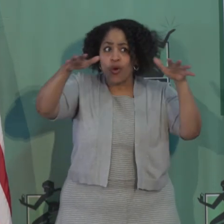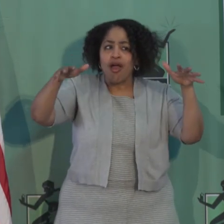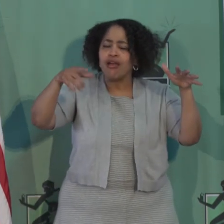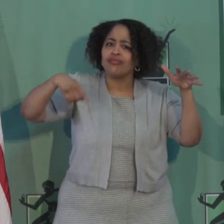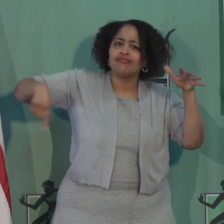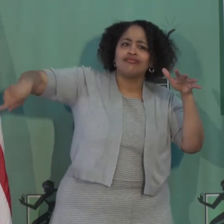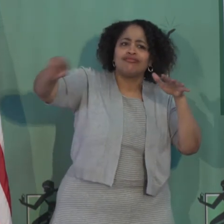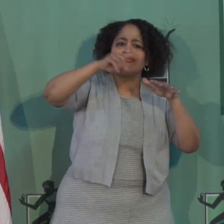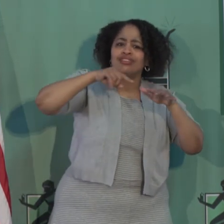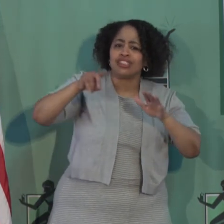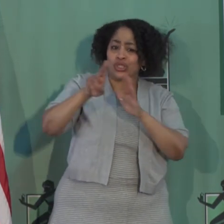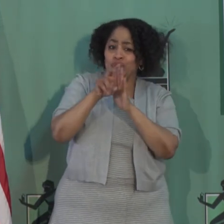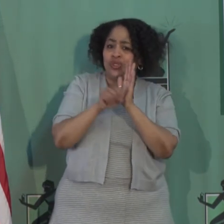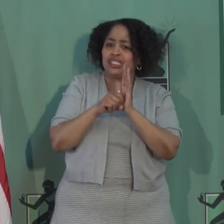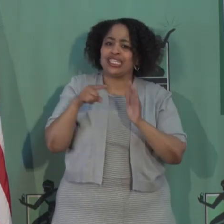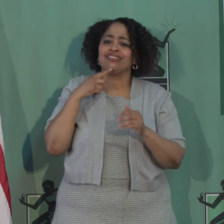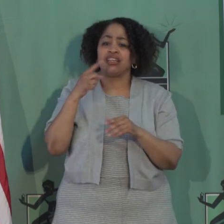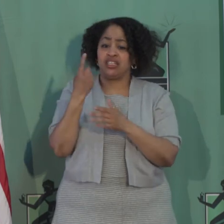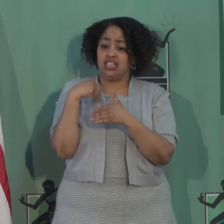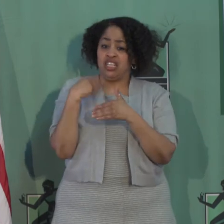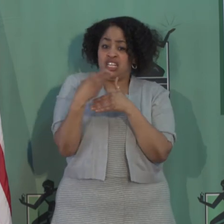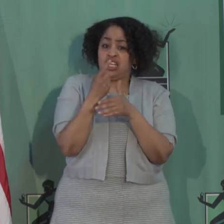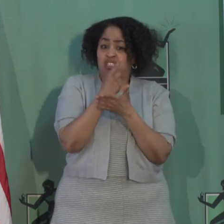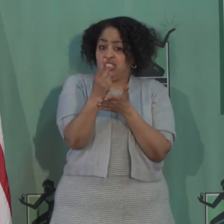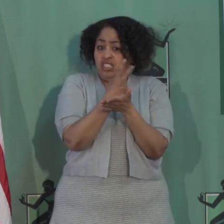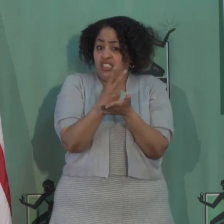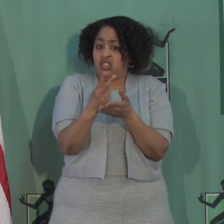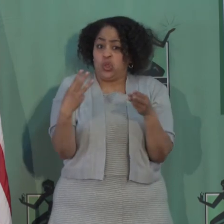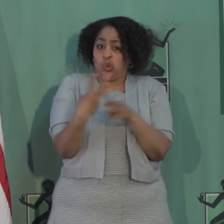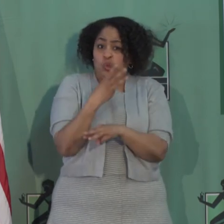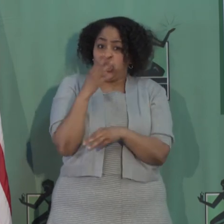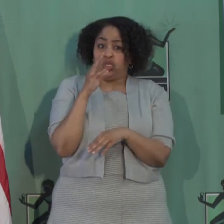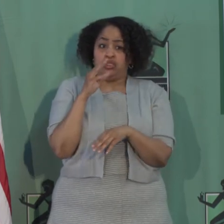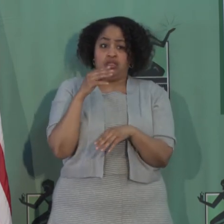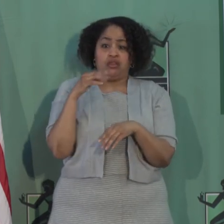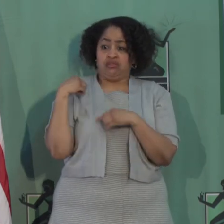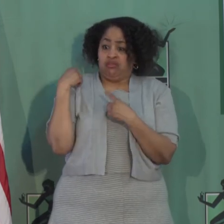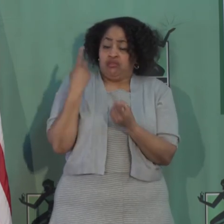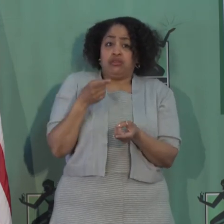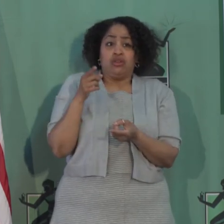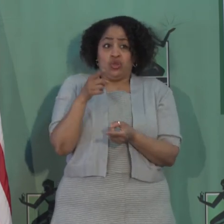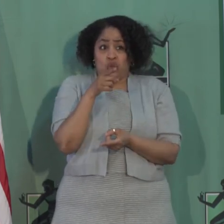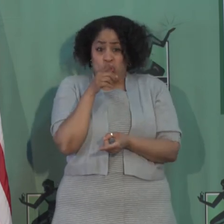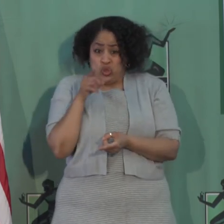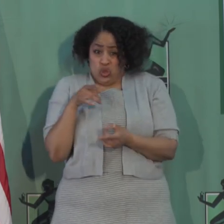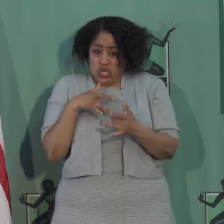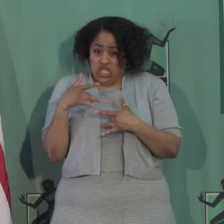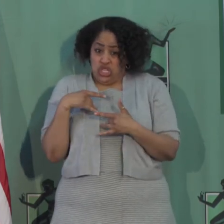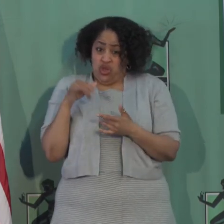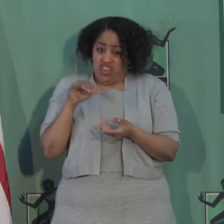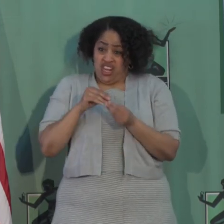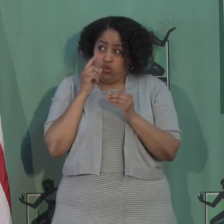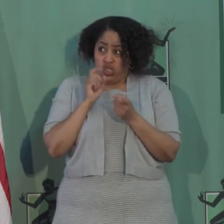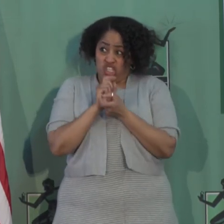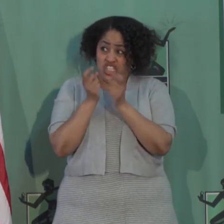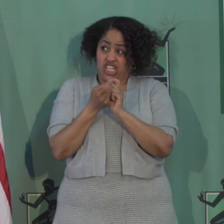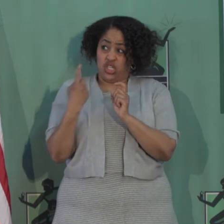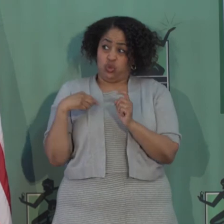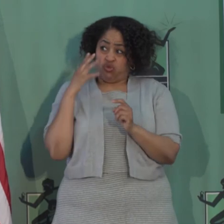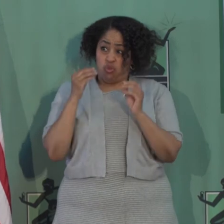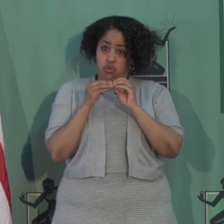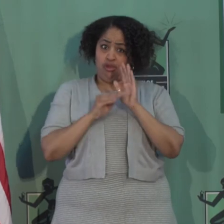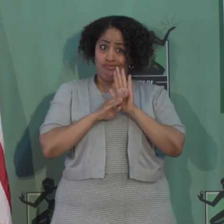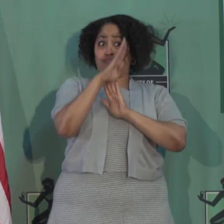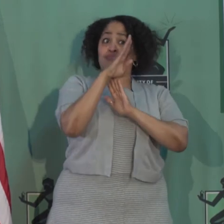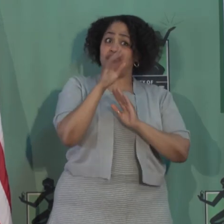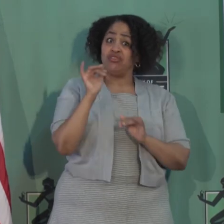the next couple, two weeks will be the worst that the country has seen. Are you concerned that those numbers were changed and that we will see a drastic decline here